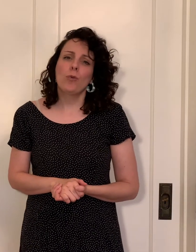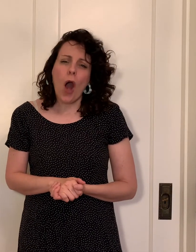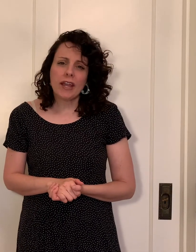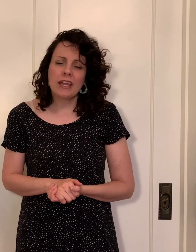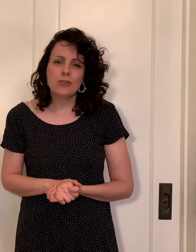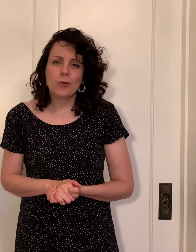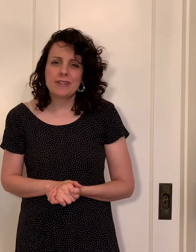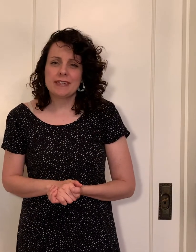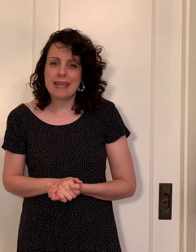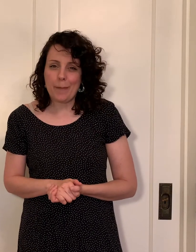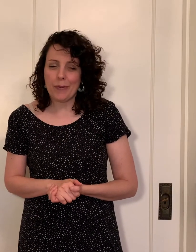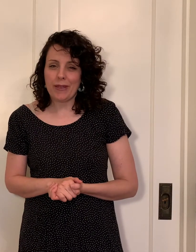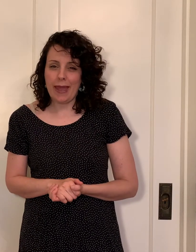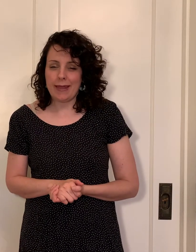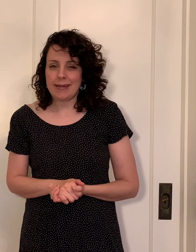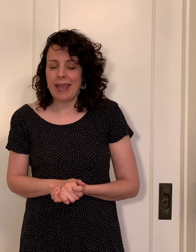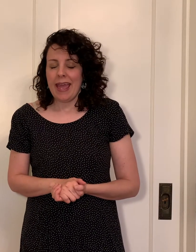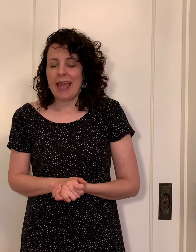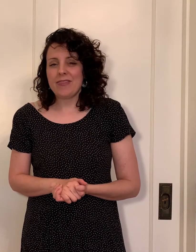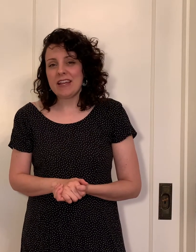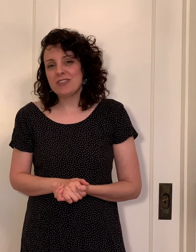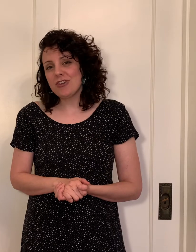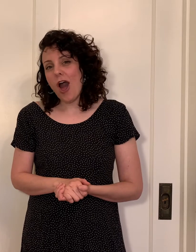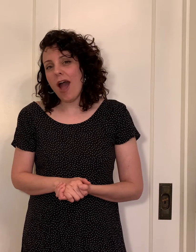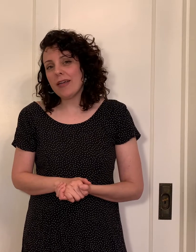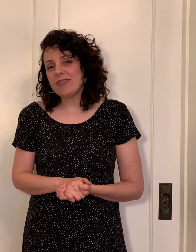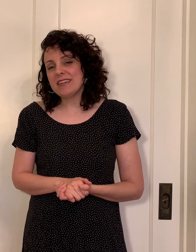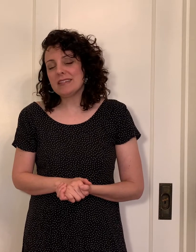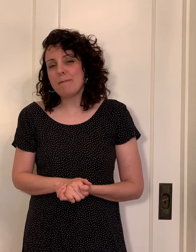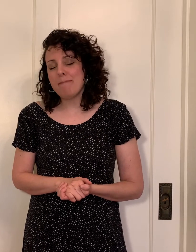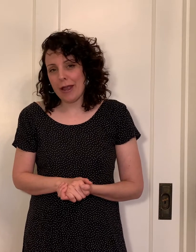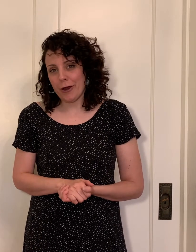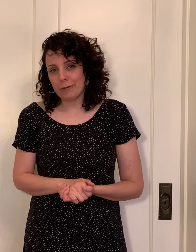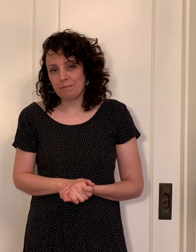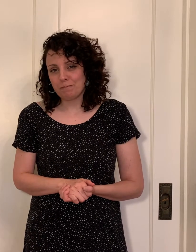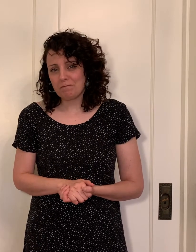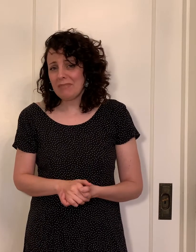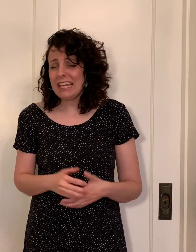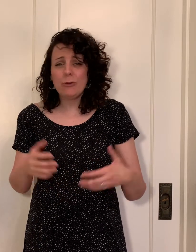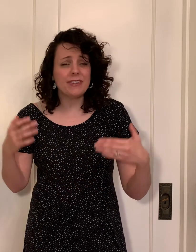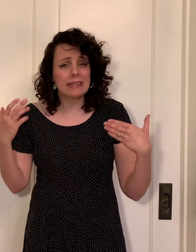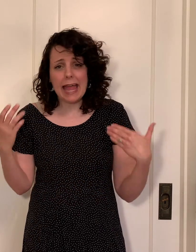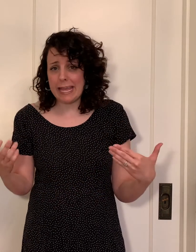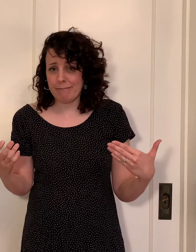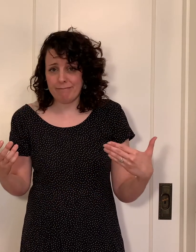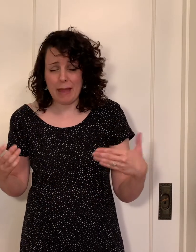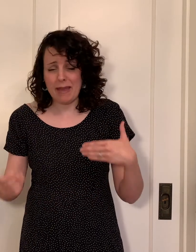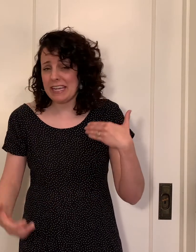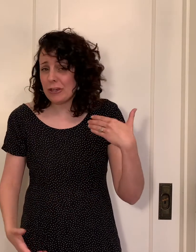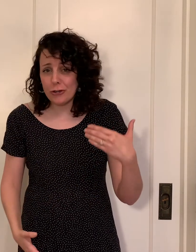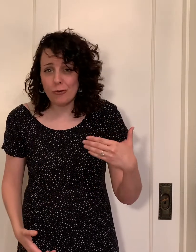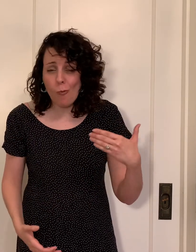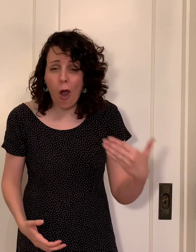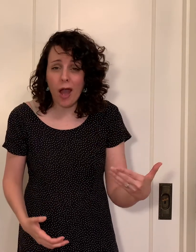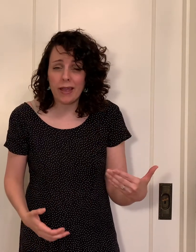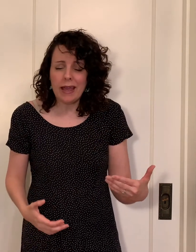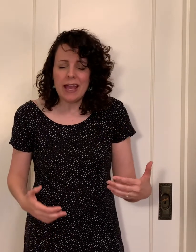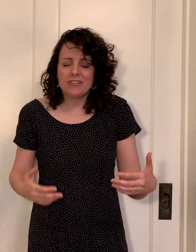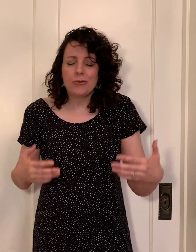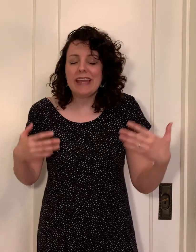walking towards the temple gate and they saw this beggar he was lame that meant he couldn't walk and so he